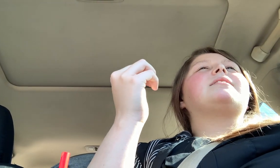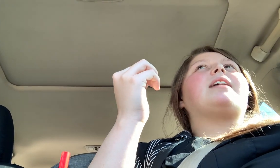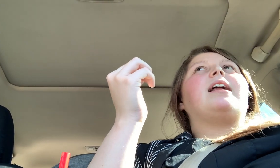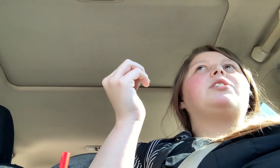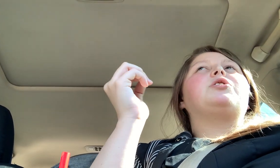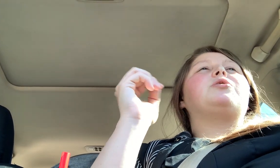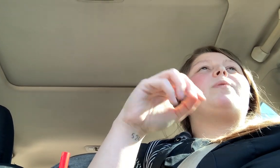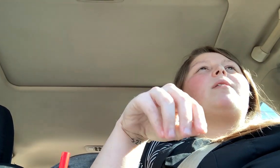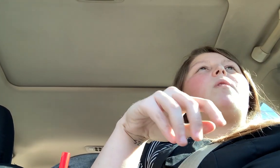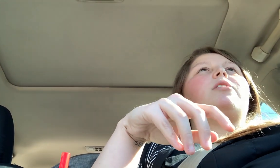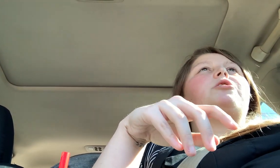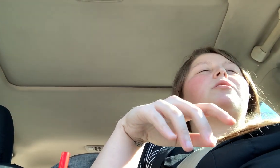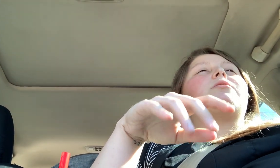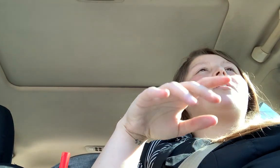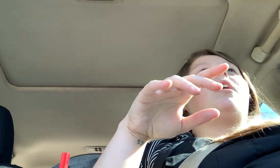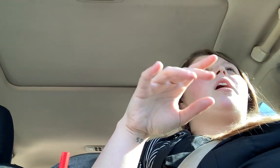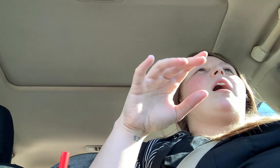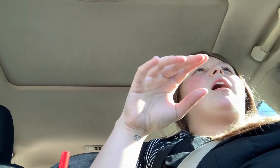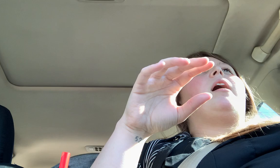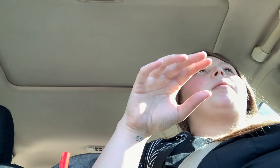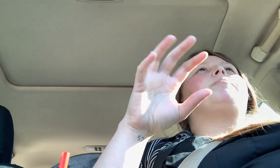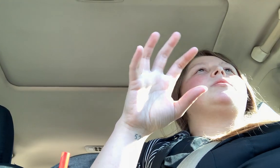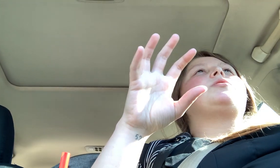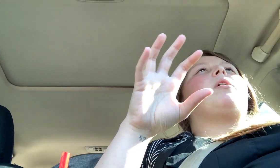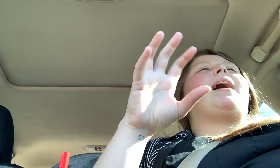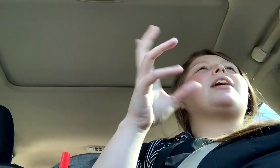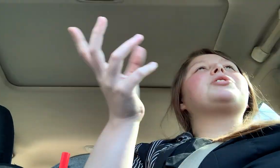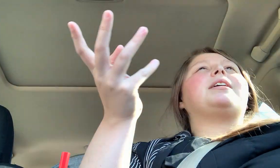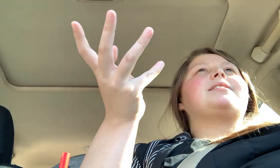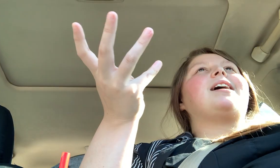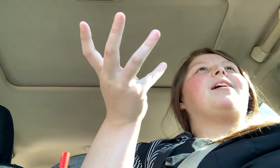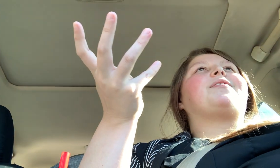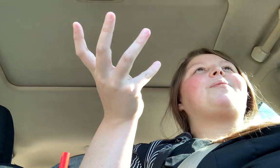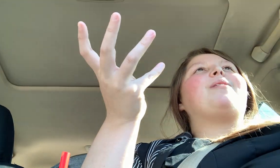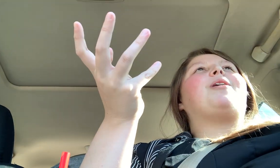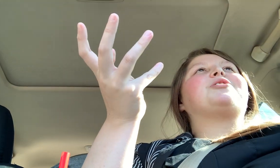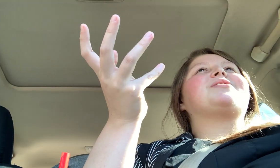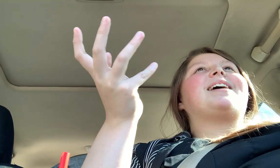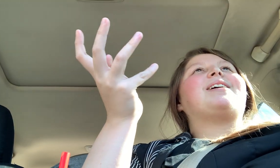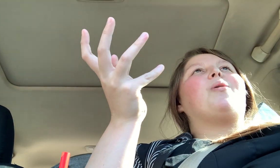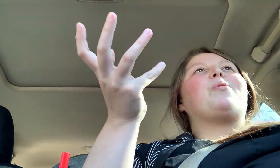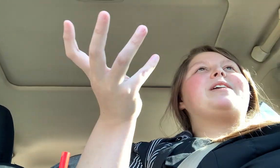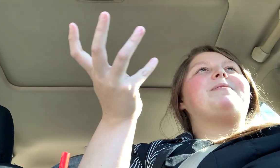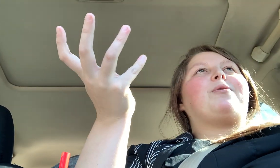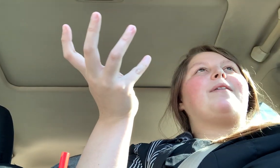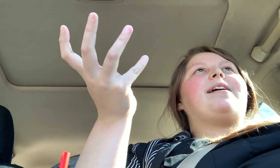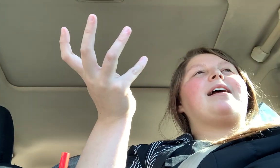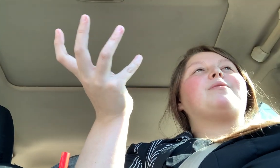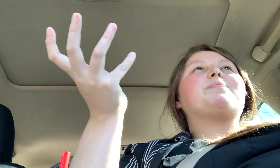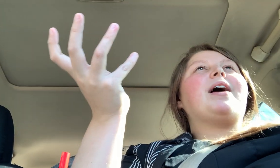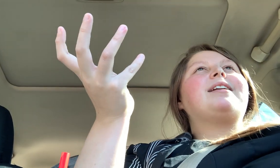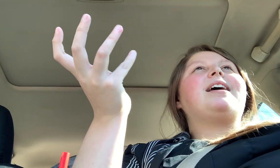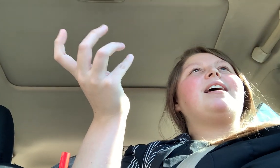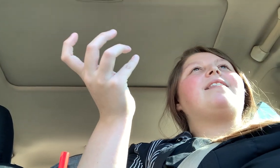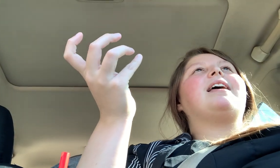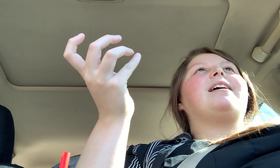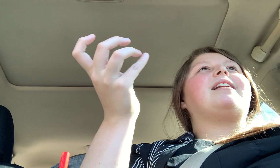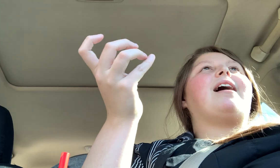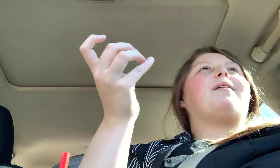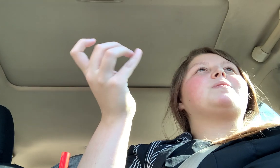decided to do Weight Watchers. Um, so I actually had signed up for Weight Watchers like a week before I found out I was pregnant. And then I was